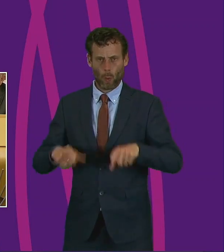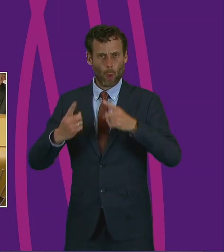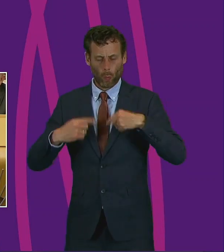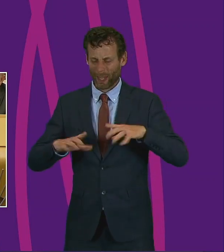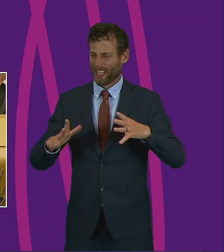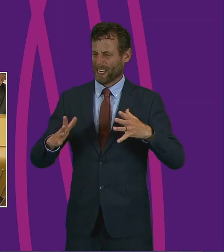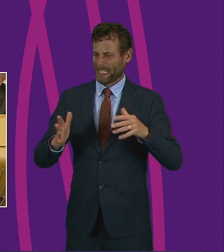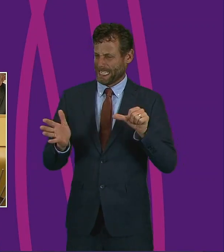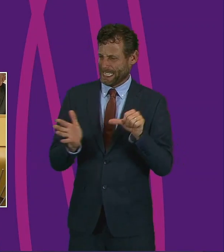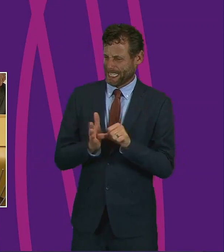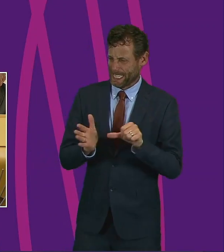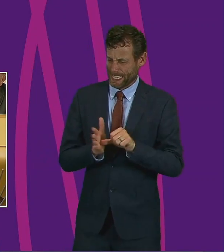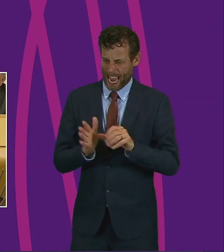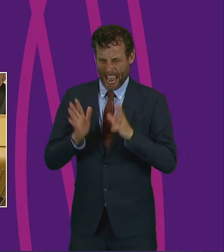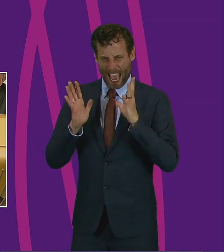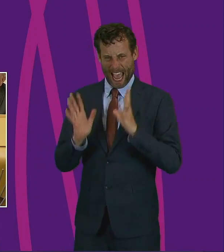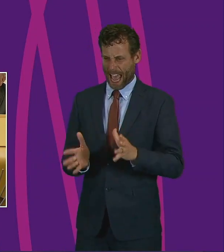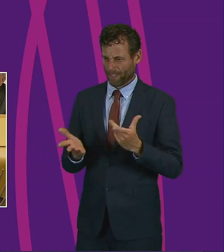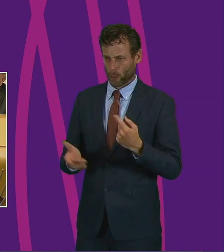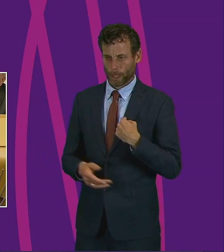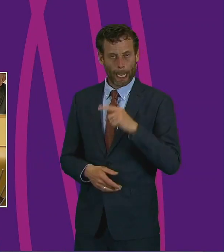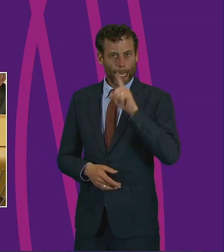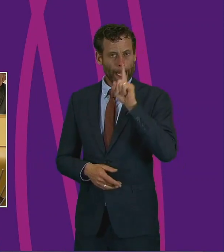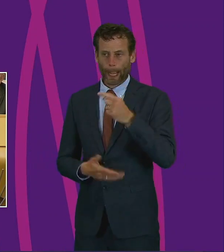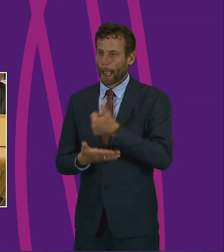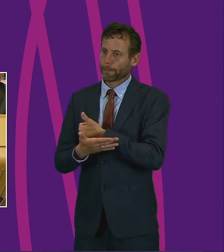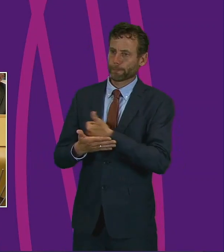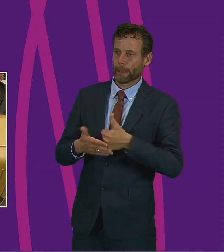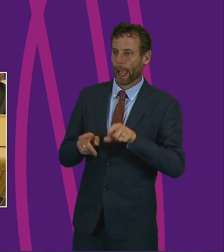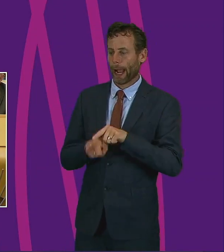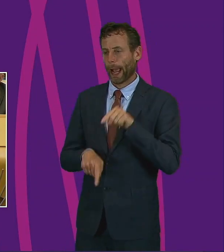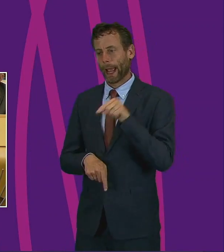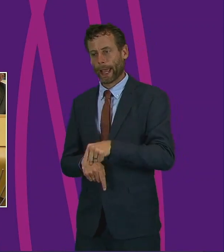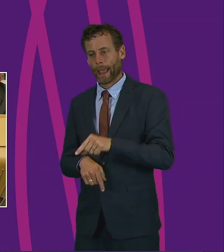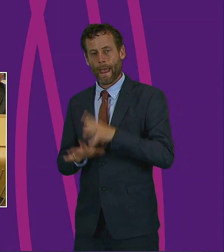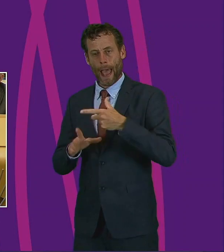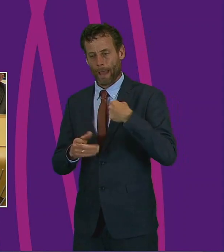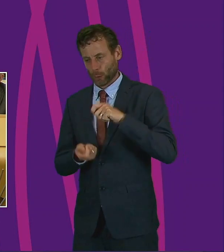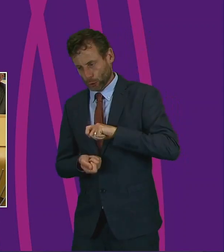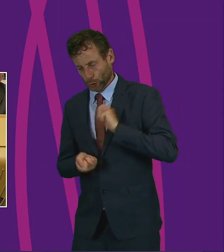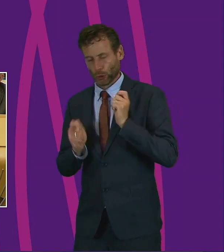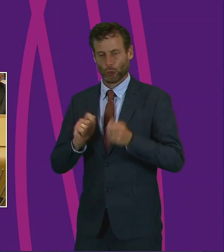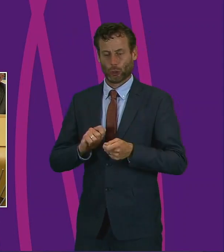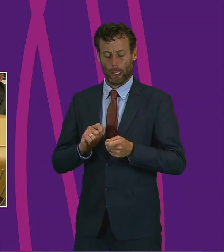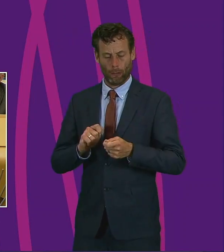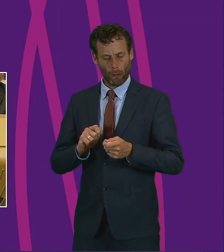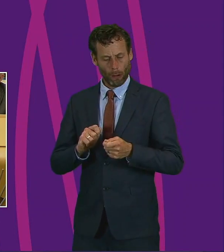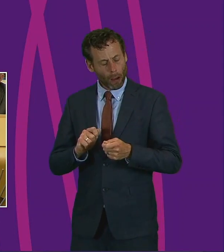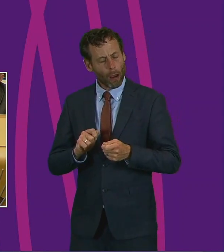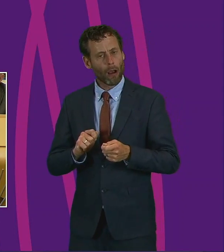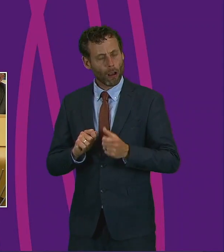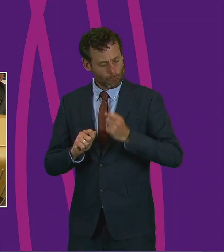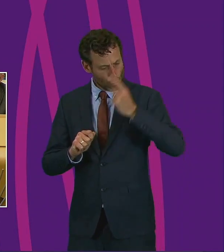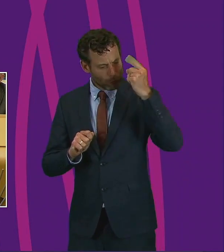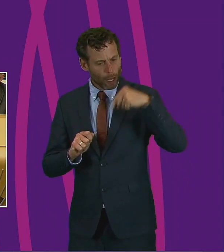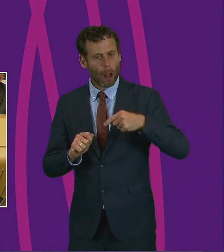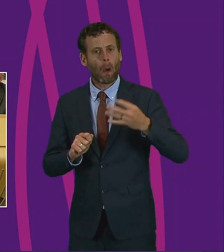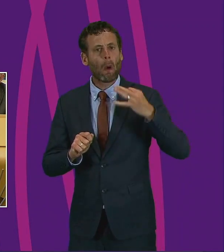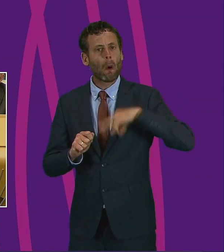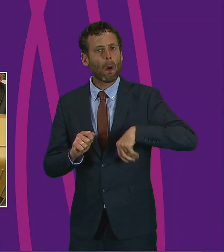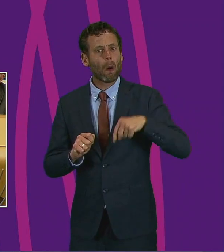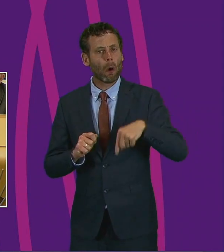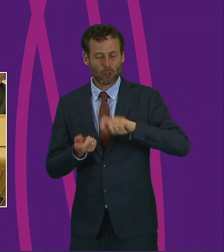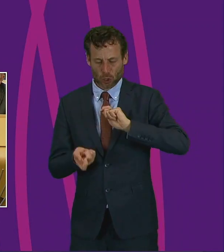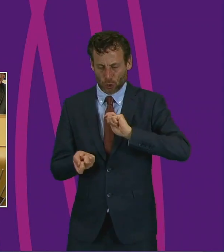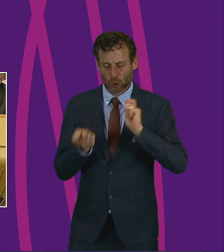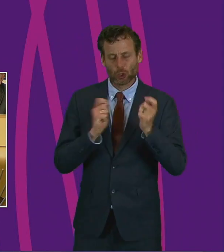accept ideas that have previously been a bit of a struggle to put into action, maybe because of clinging on to the way it's aye been, as